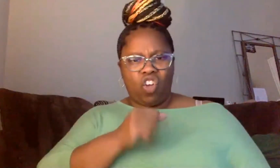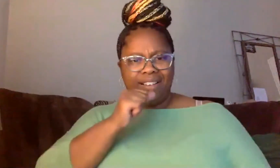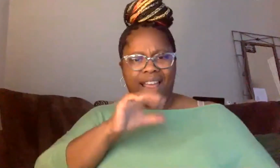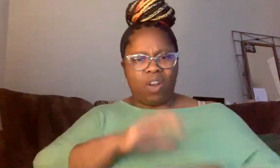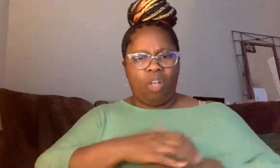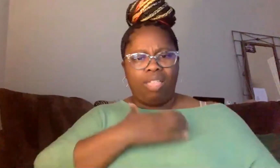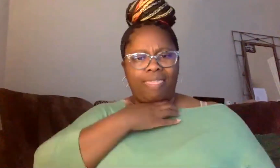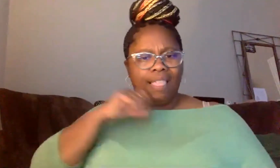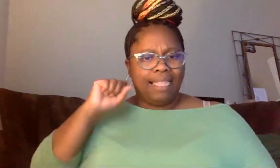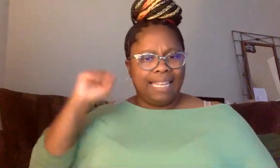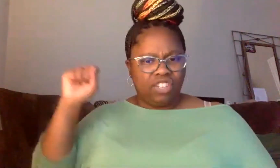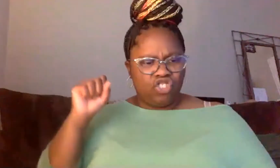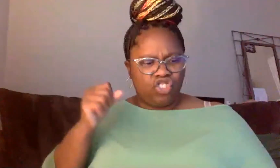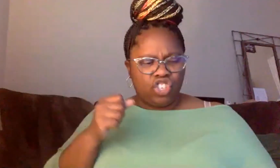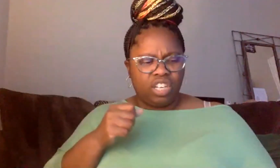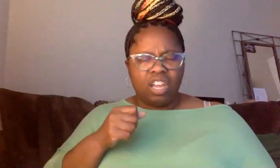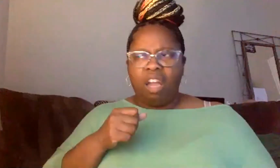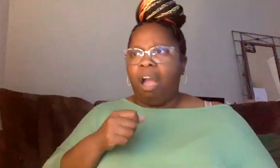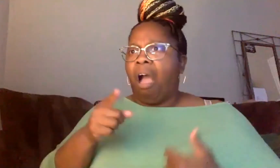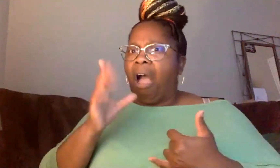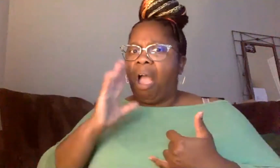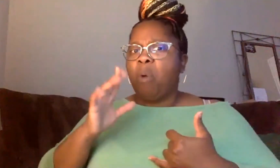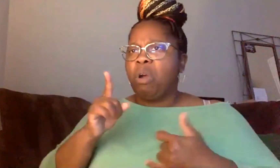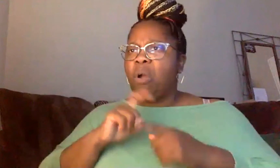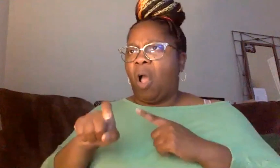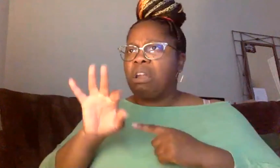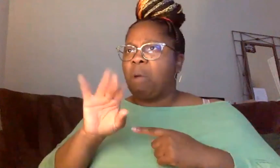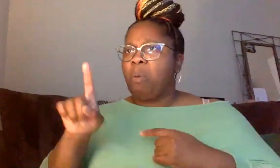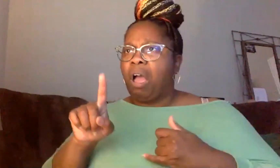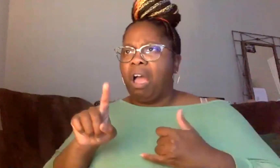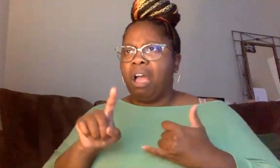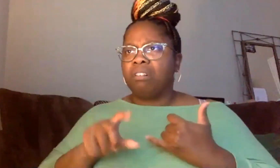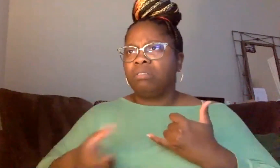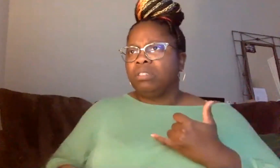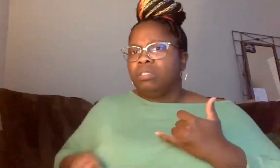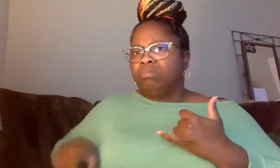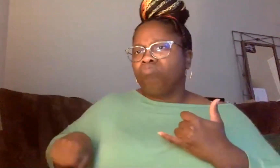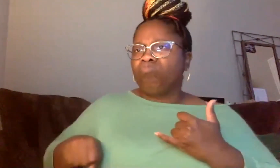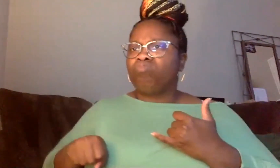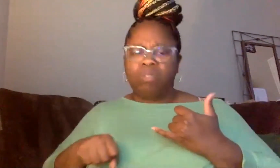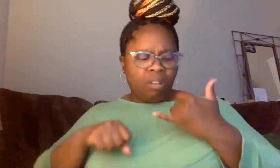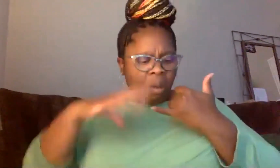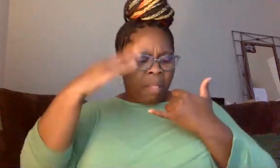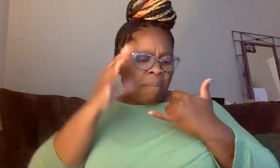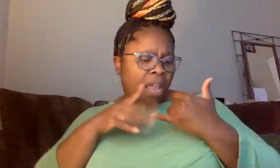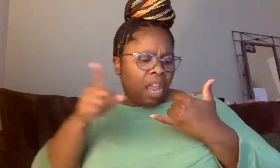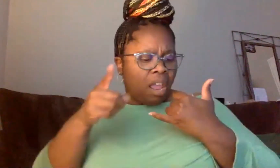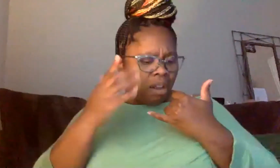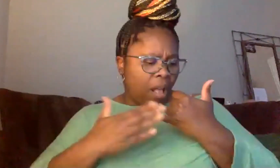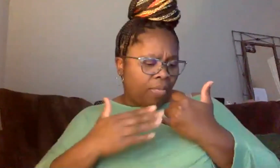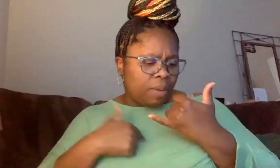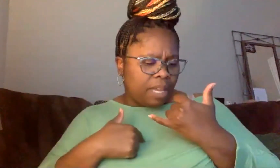a leash. And she said, I'm going to call the police on you now. If the police come and, and they, and she tells them that, it's a black man. That's harassing her. That's